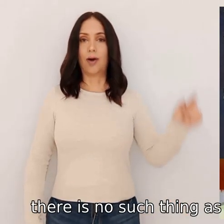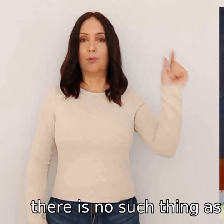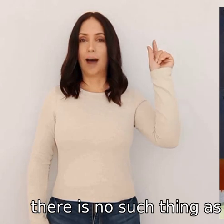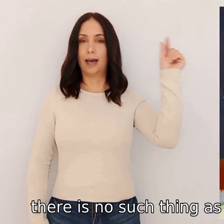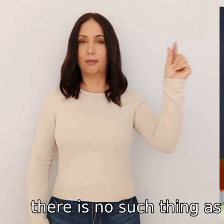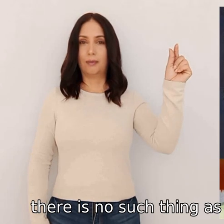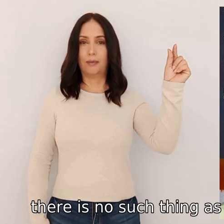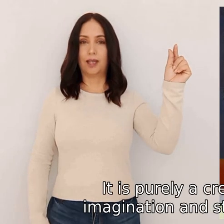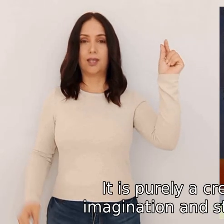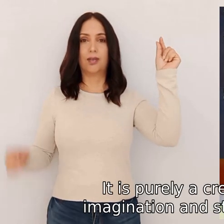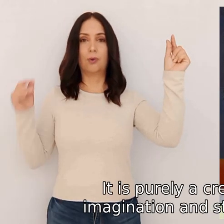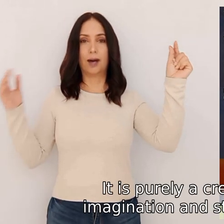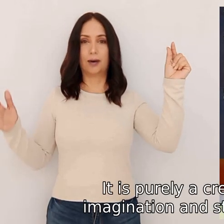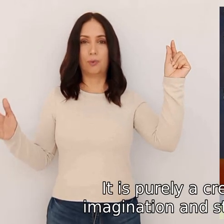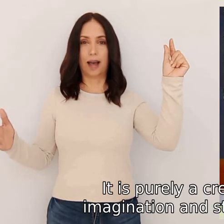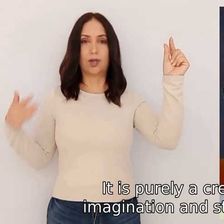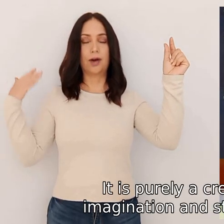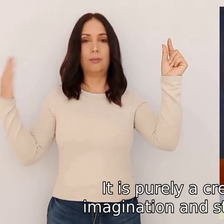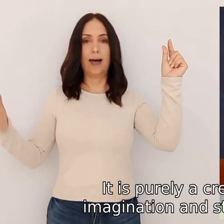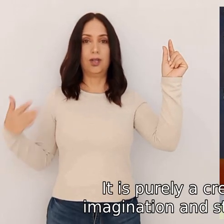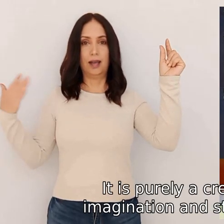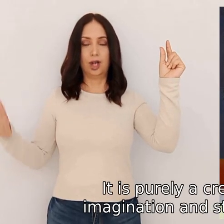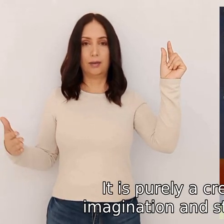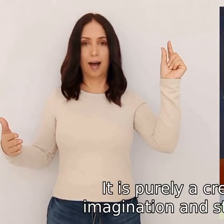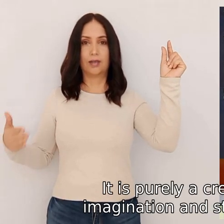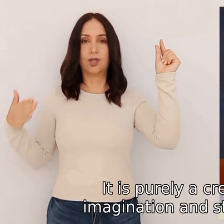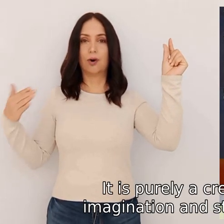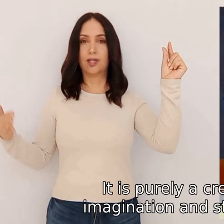shrink ray it is purely a creation of imagination and storytelling